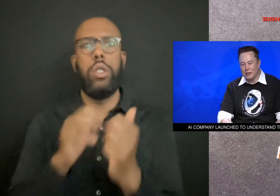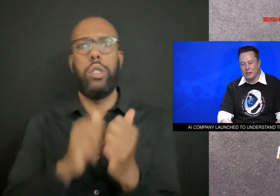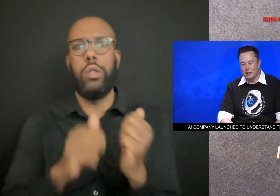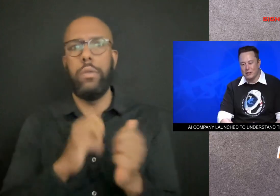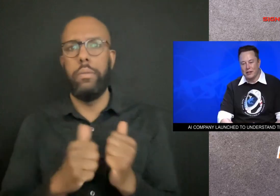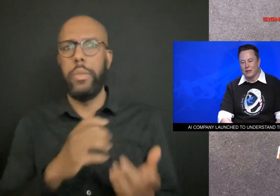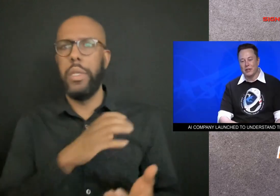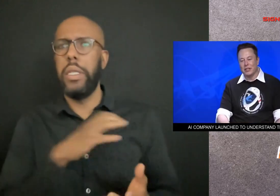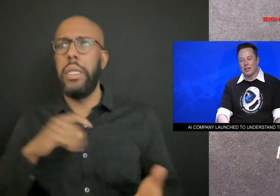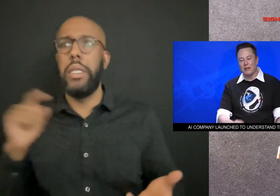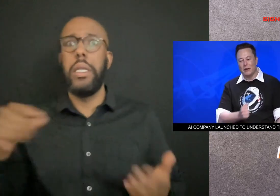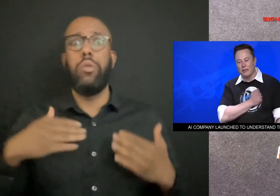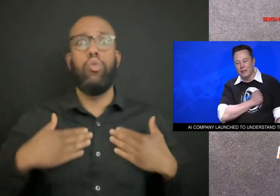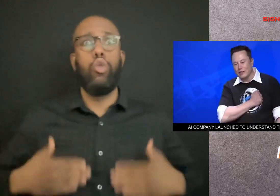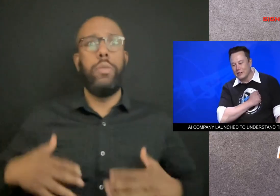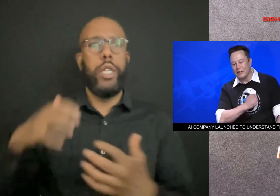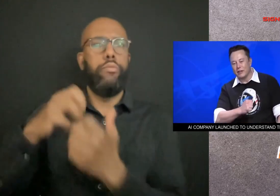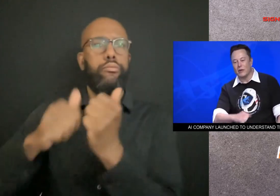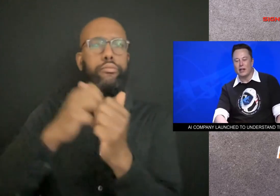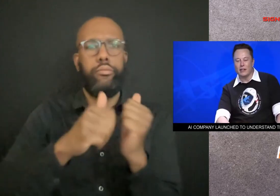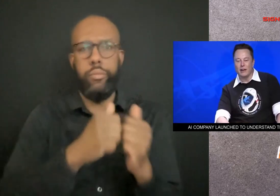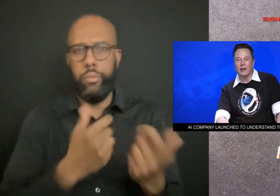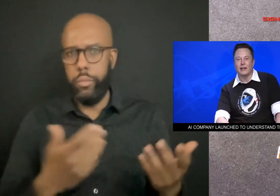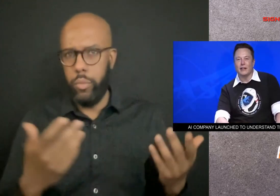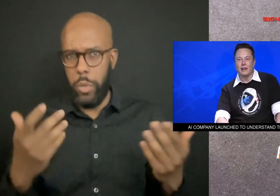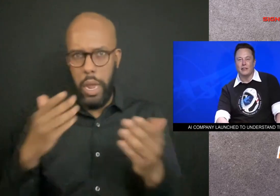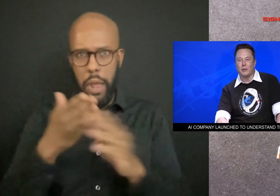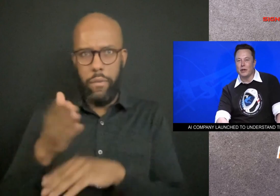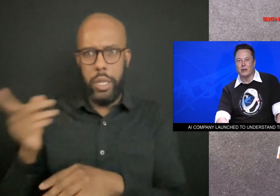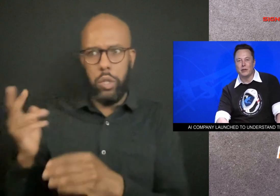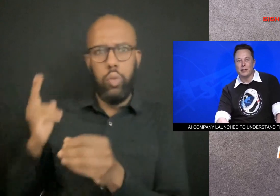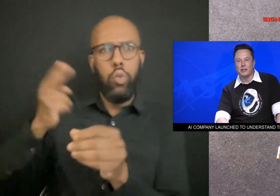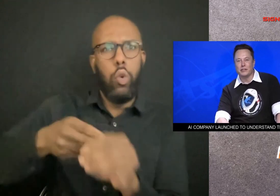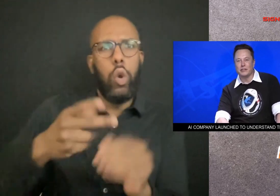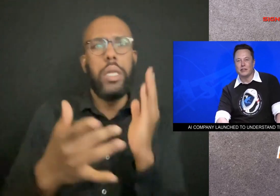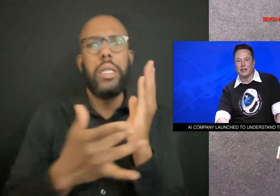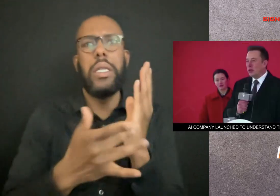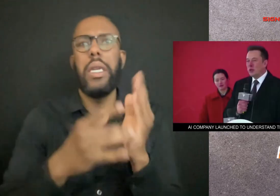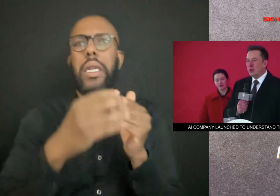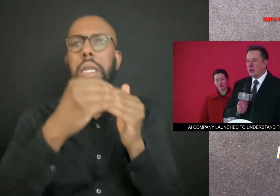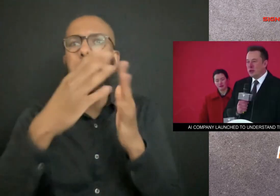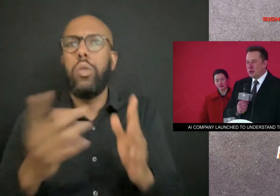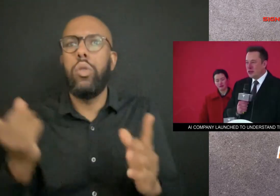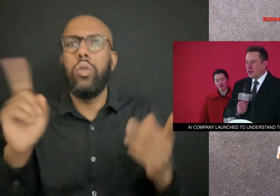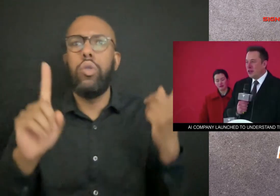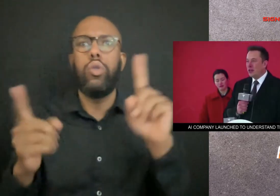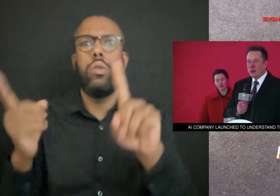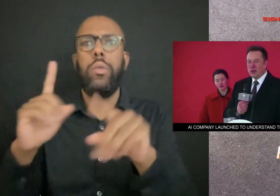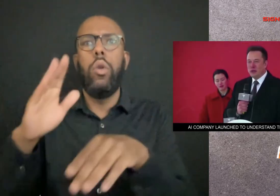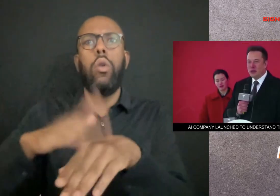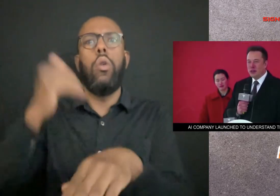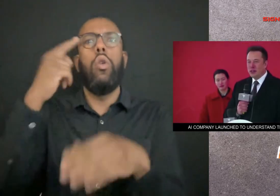And he joined other tech leaders in calling for a six-month pause in the race for AI development.